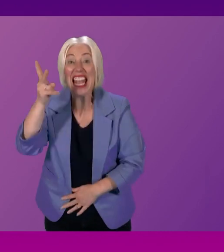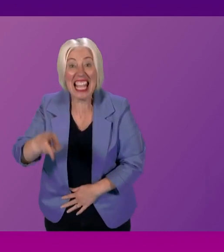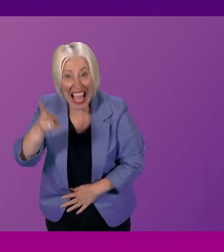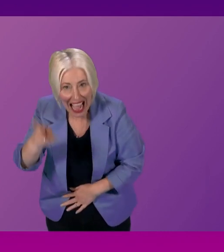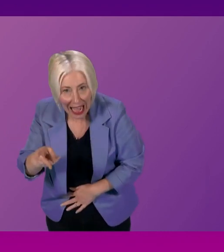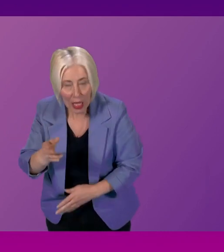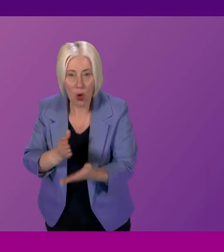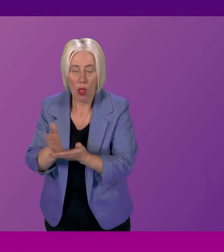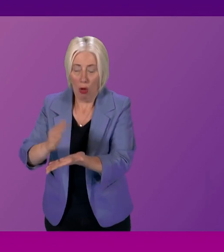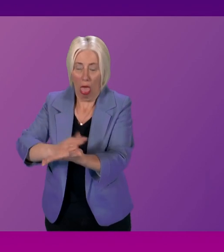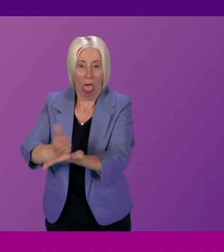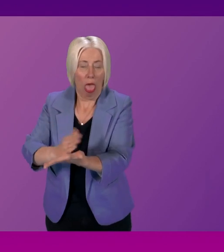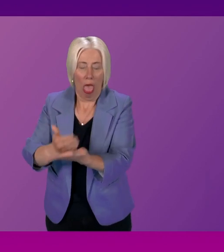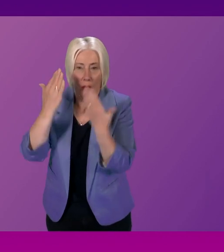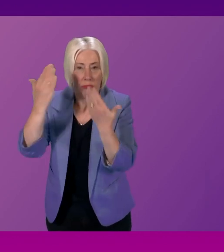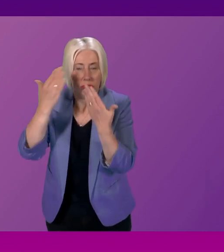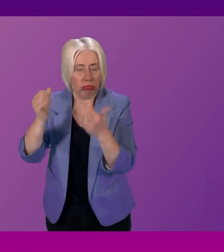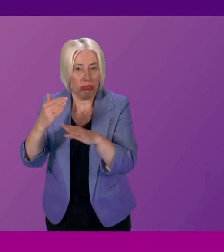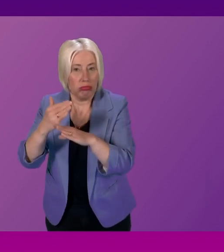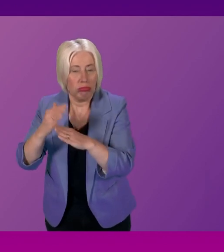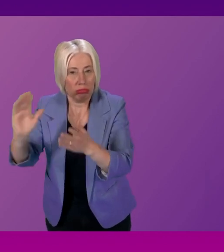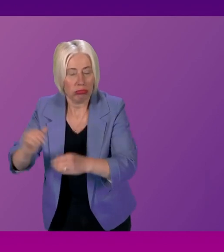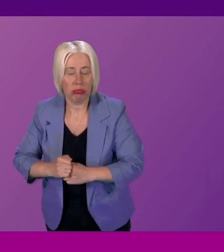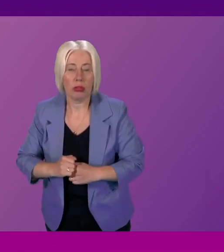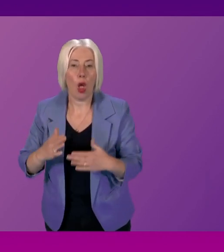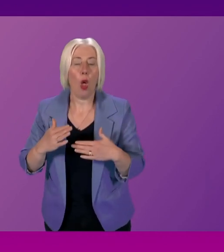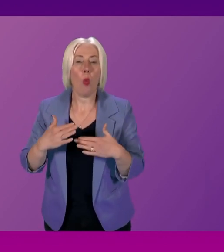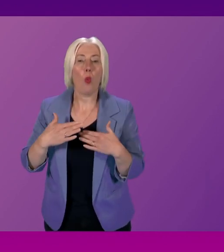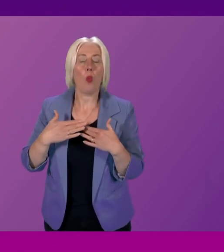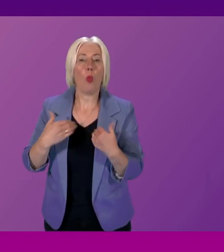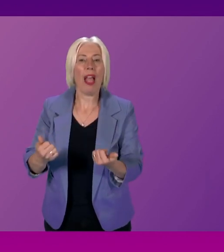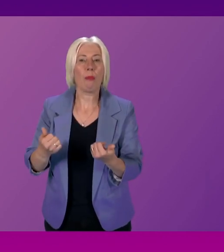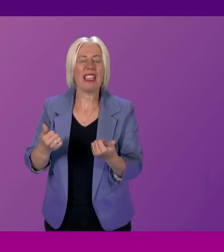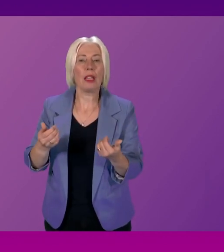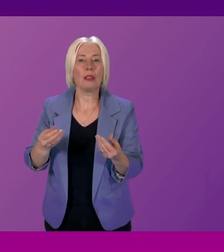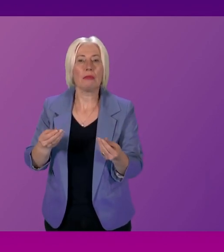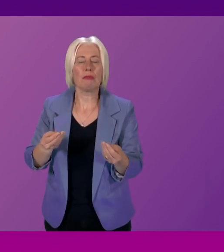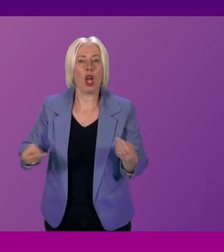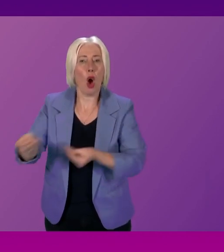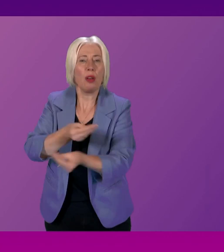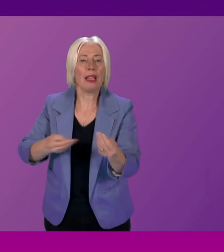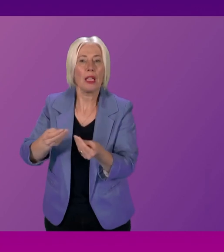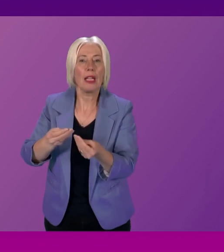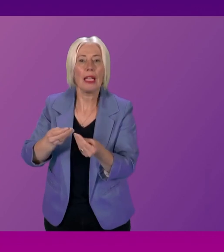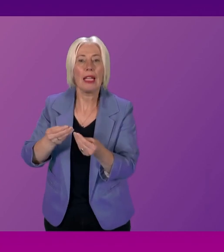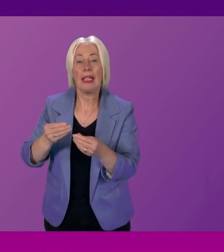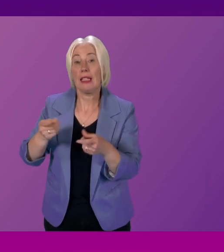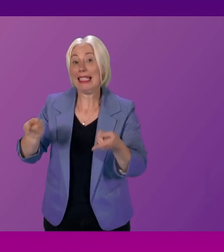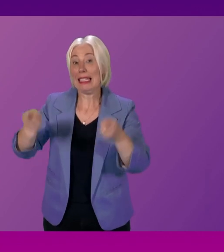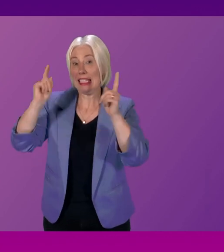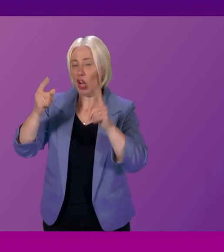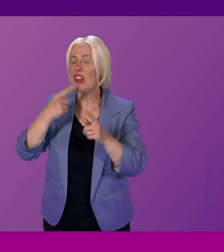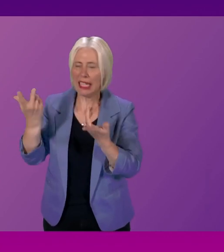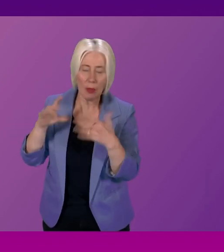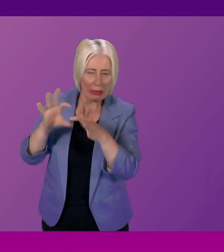further uncertainty. The Wellbeing Economy Secretary has met with and written to the company in recent months to encourage it to fully